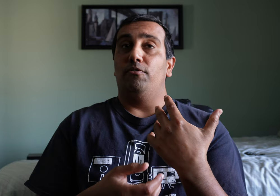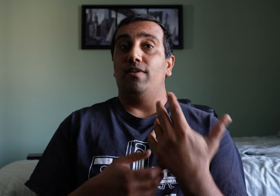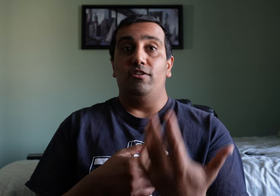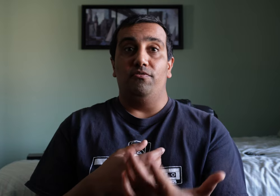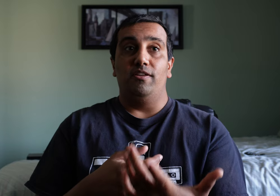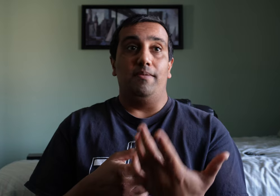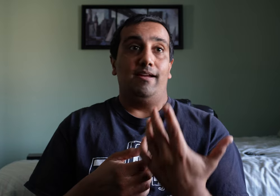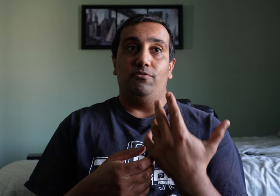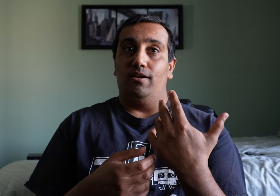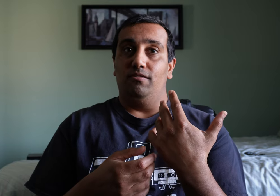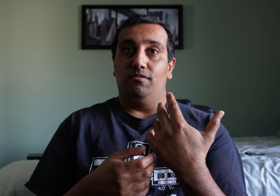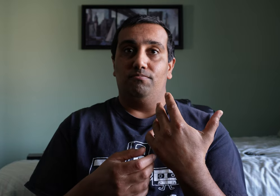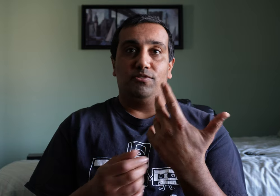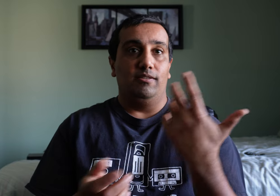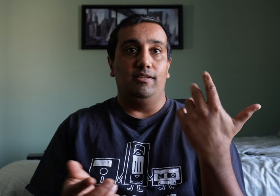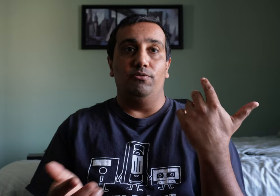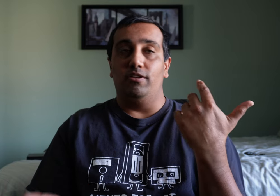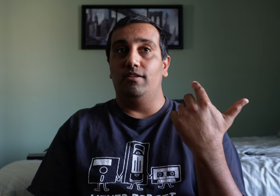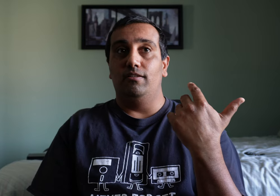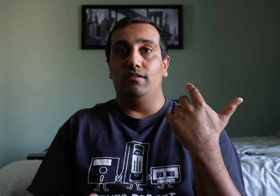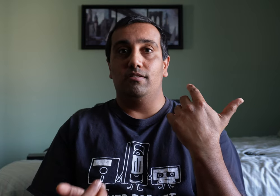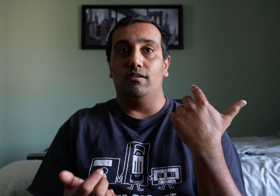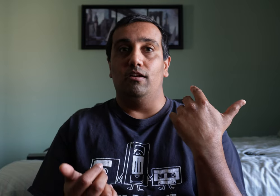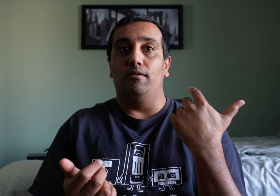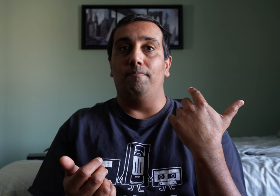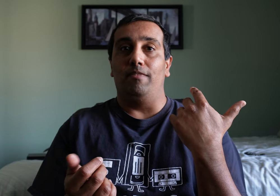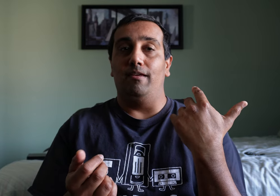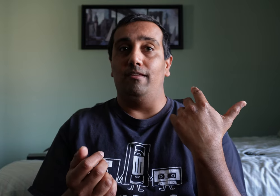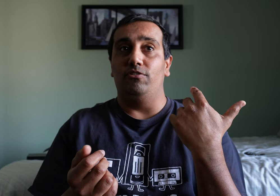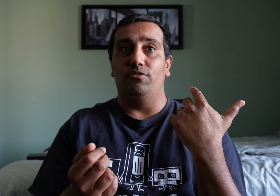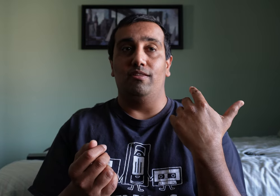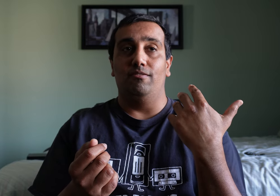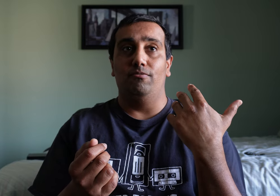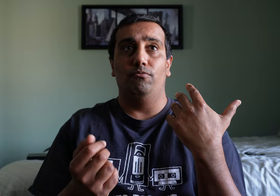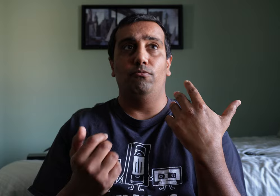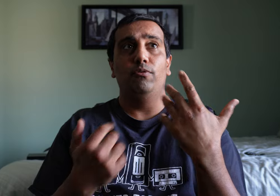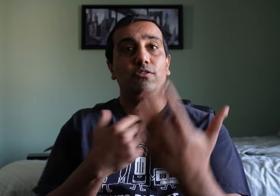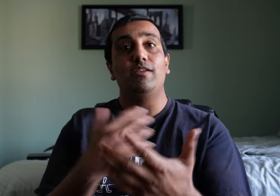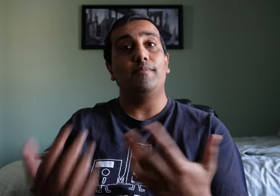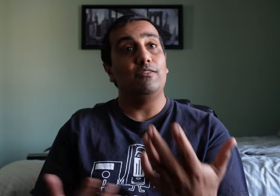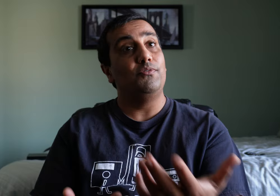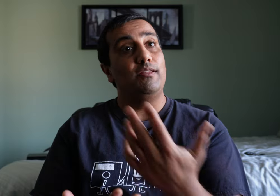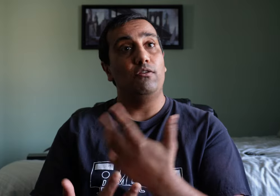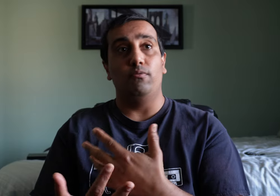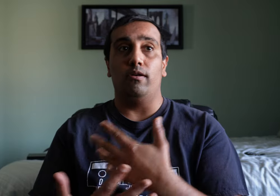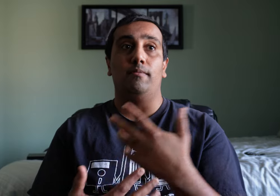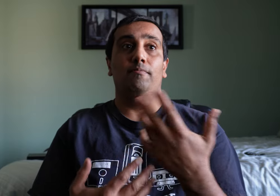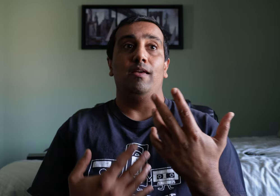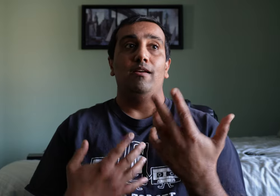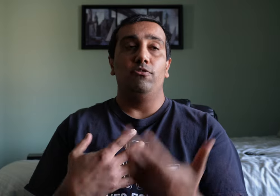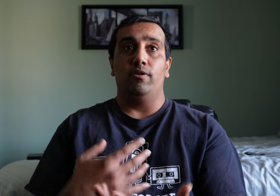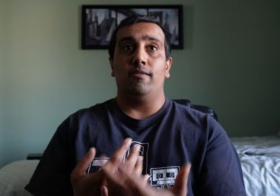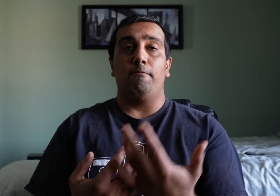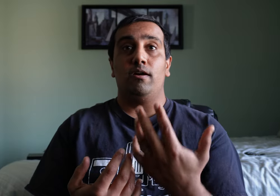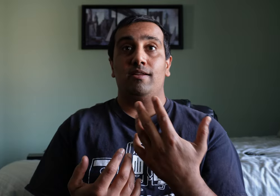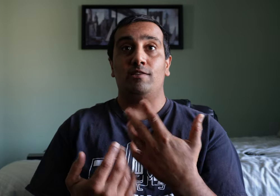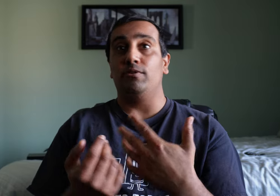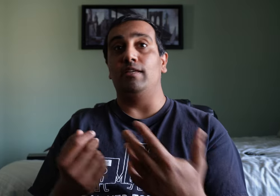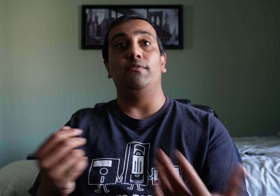provide your feedback. Do I look silly, ridiculous? Um, uh, do you, what do you think about the video? What I'm doing on the podcast? Want to give